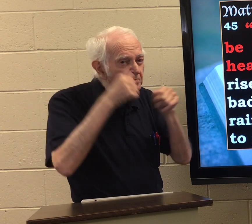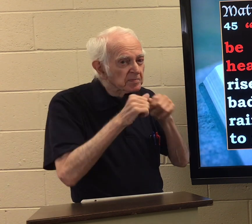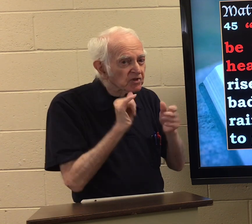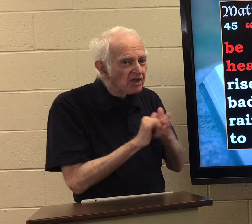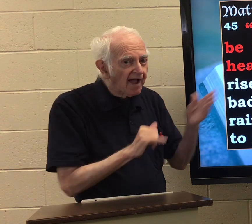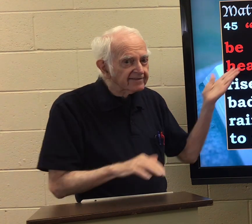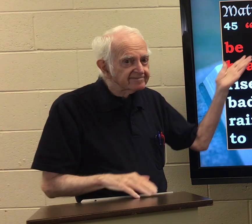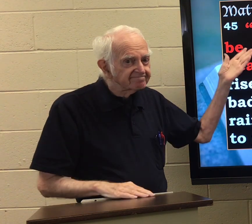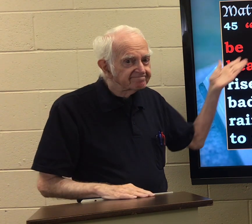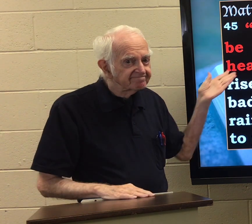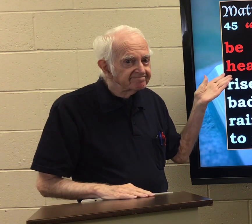Remember that.